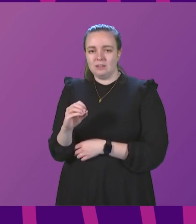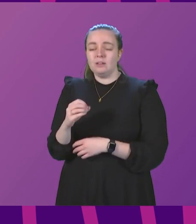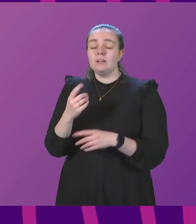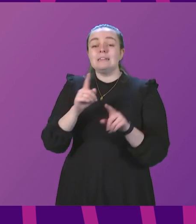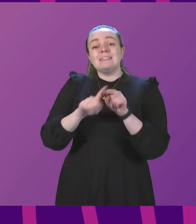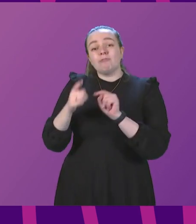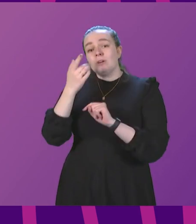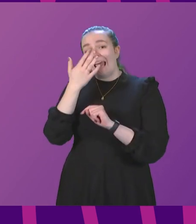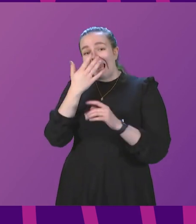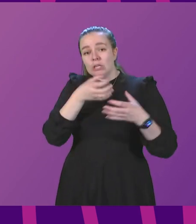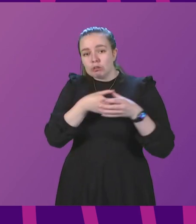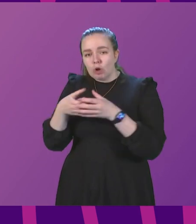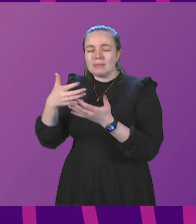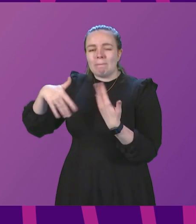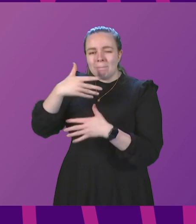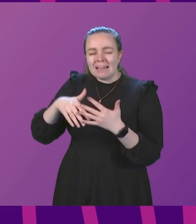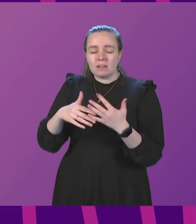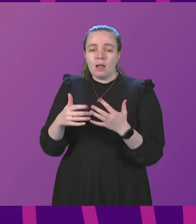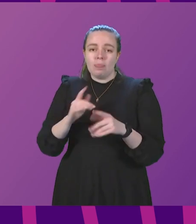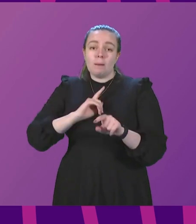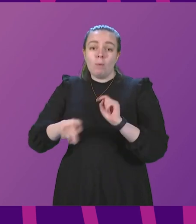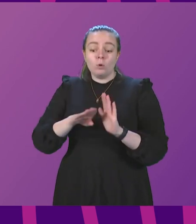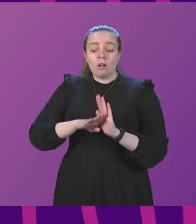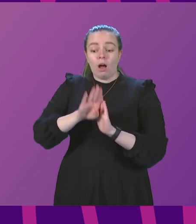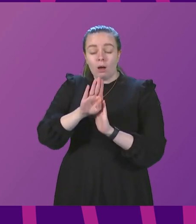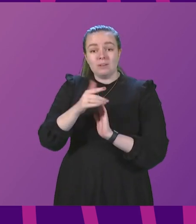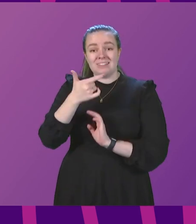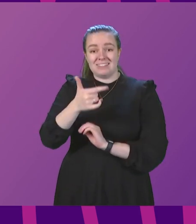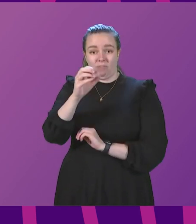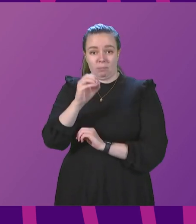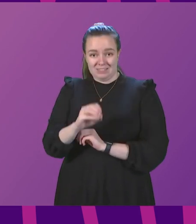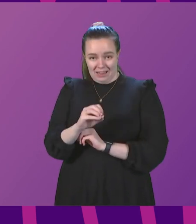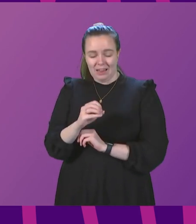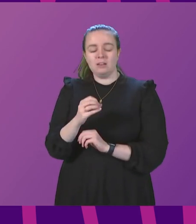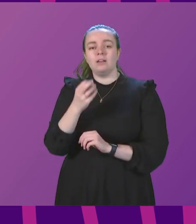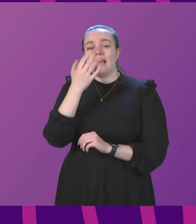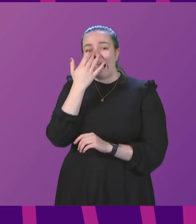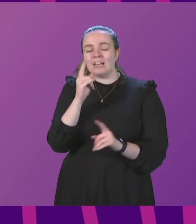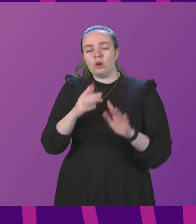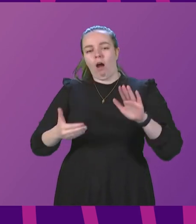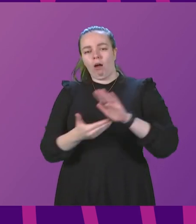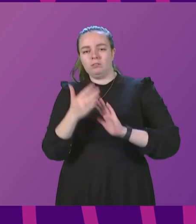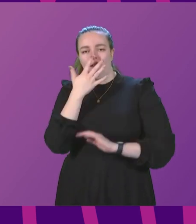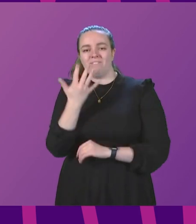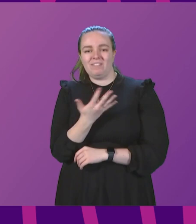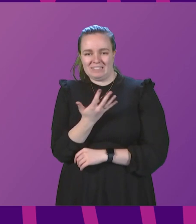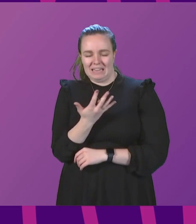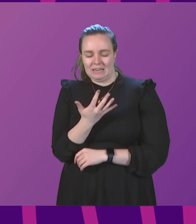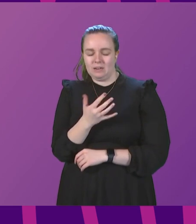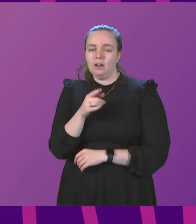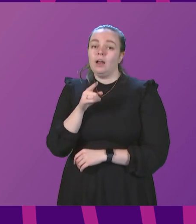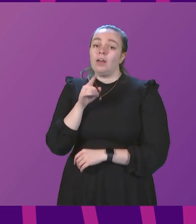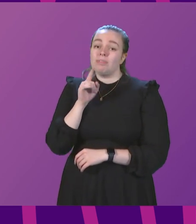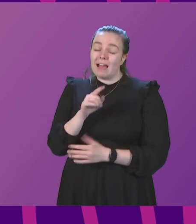age groups is mixed. The biggest increase in the past week of 7% was in the under-15s. That, though, is